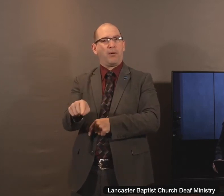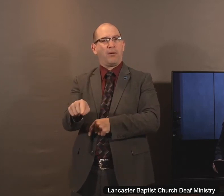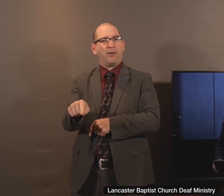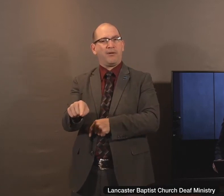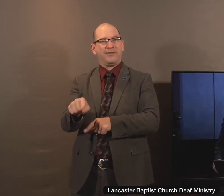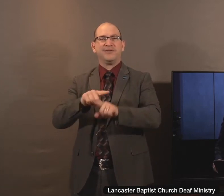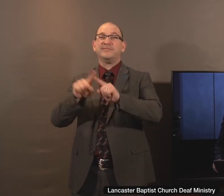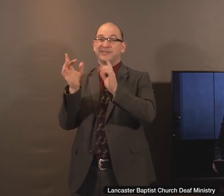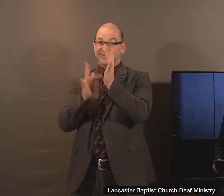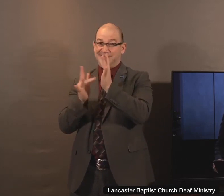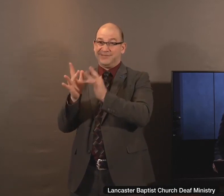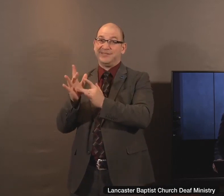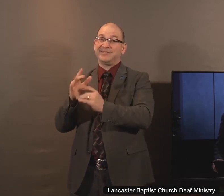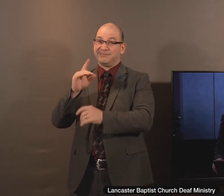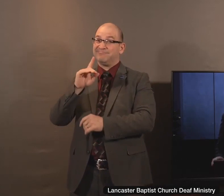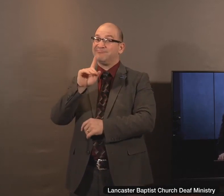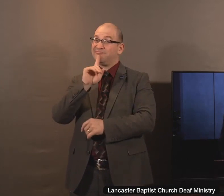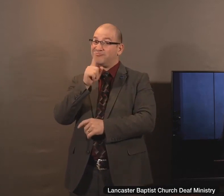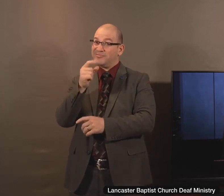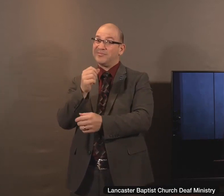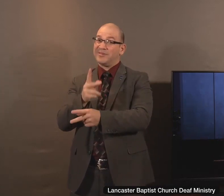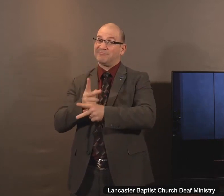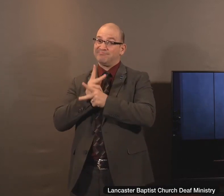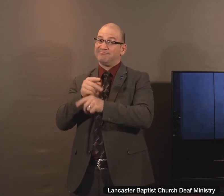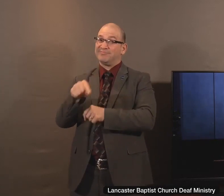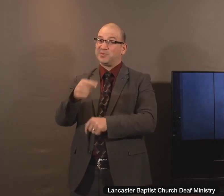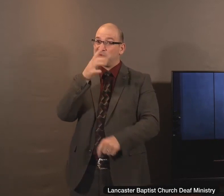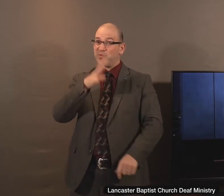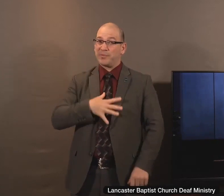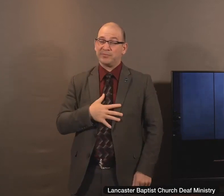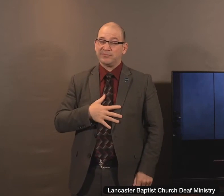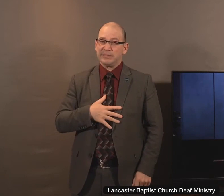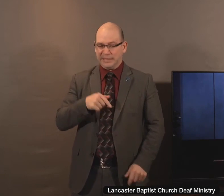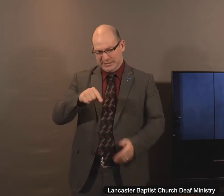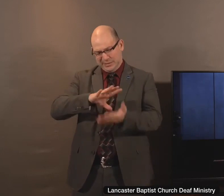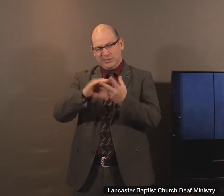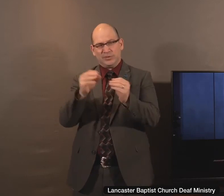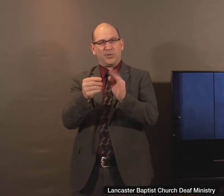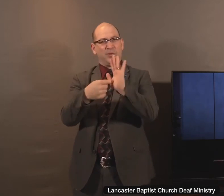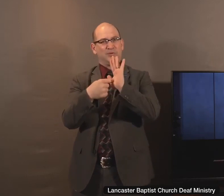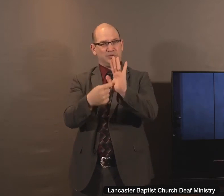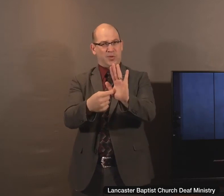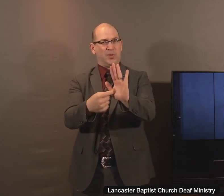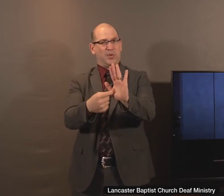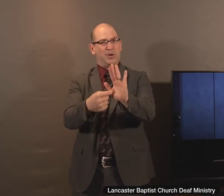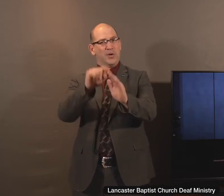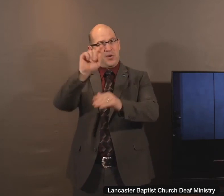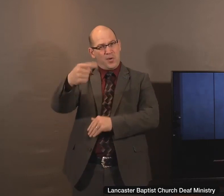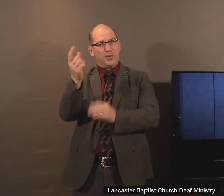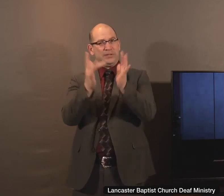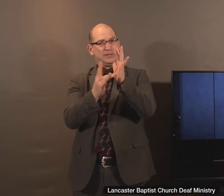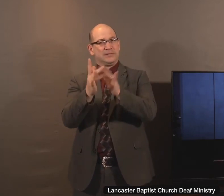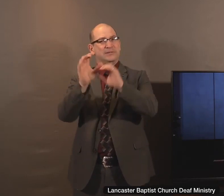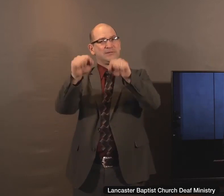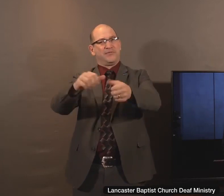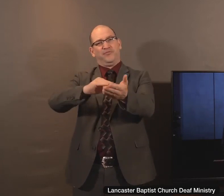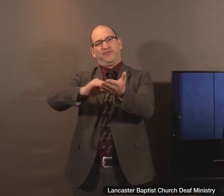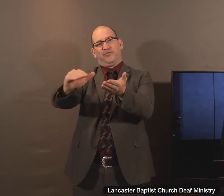Christ. And I see in this passage a wonderful truth, and that is that only Jesus can truly forgive our